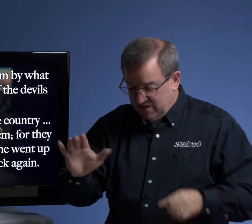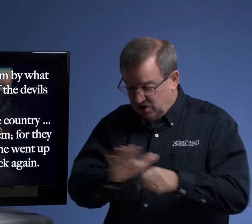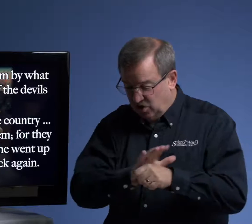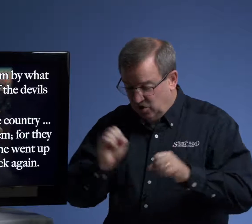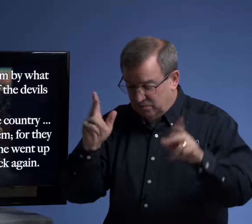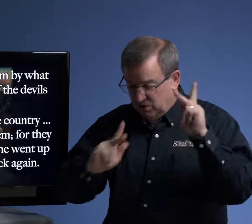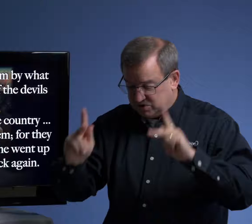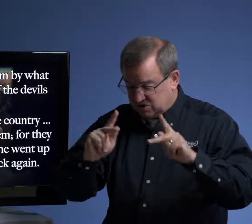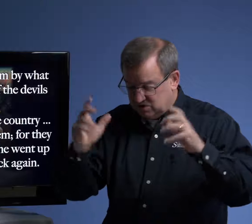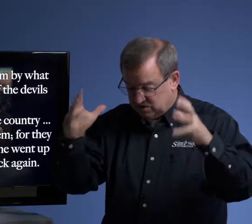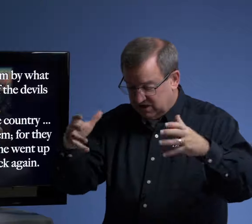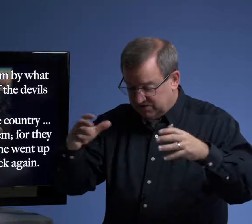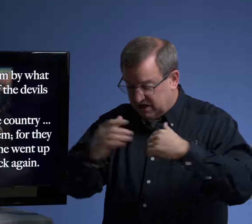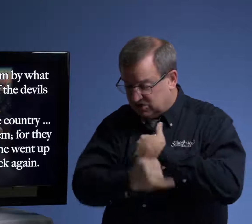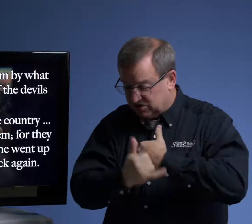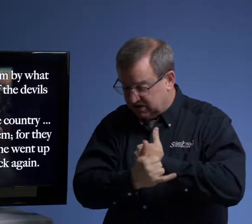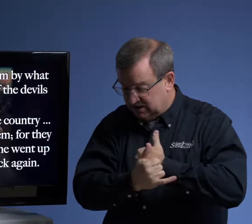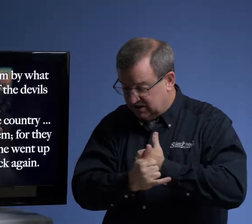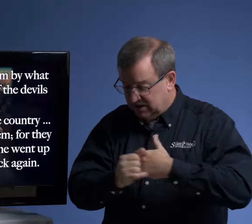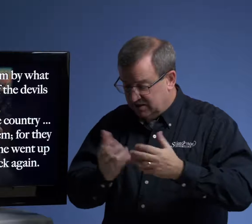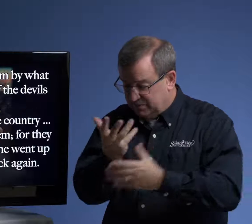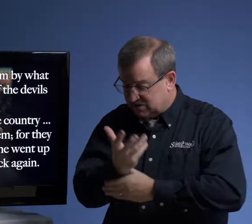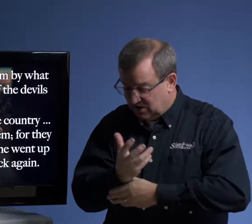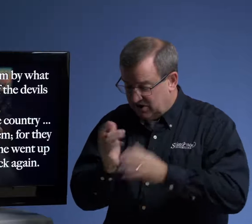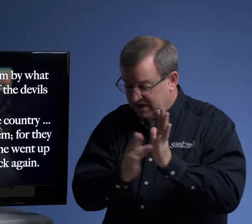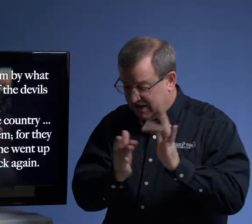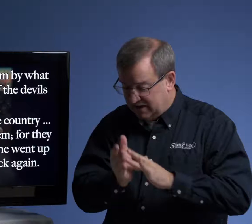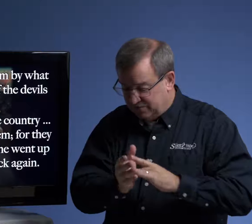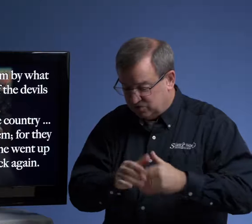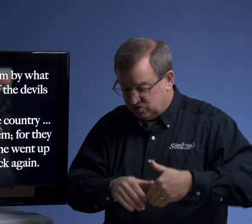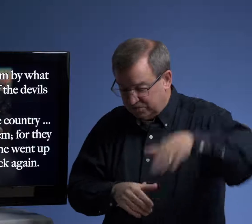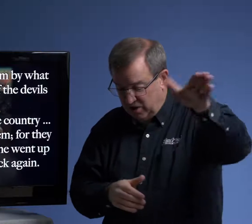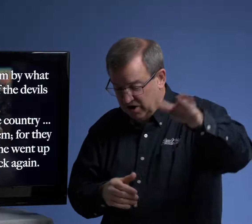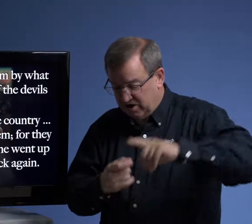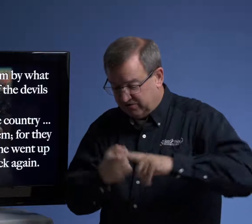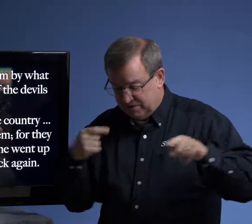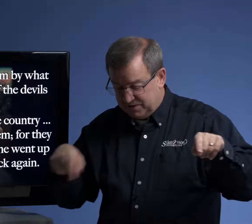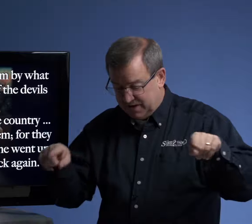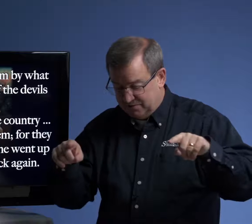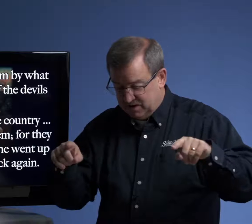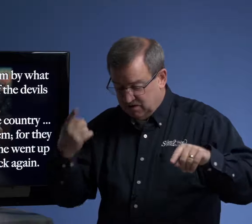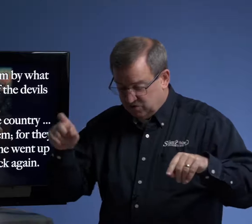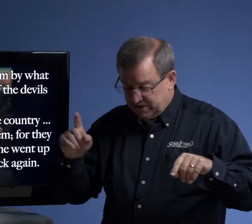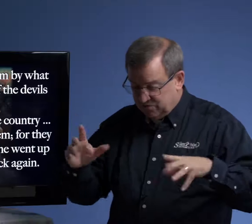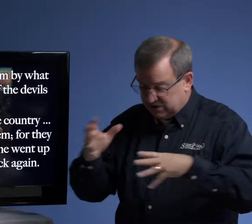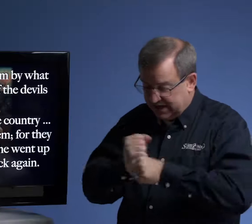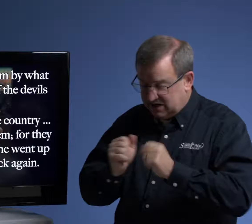the whole multitude of the country besought him to depart from them for they were taken